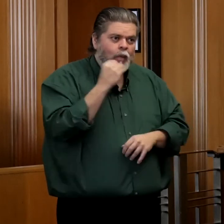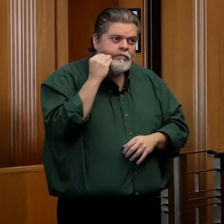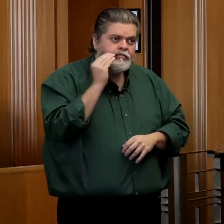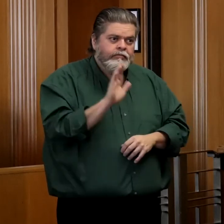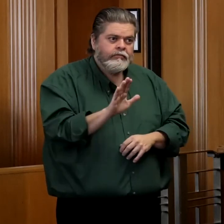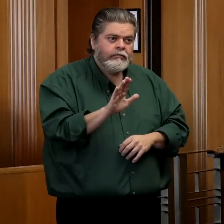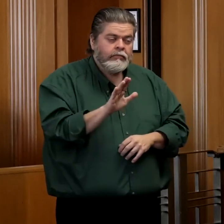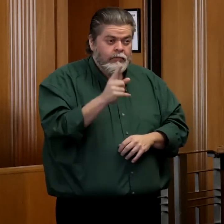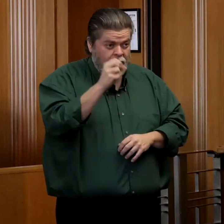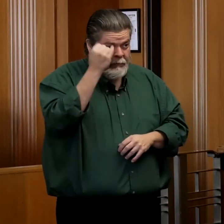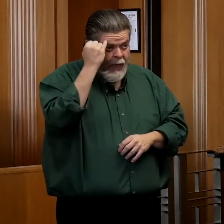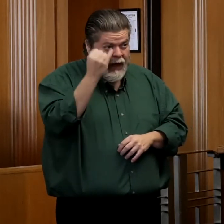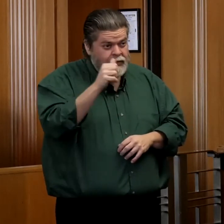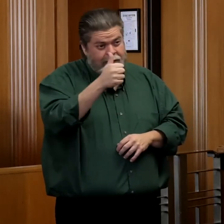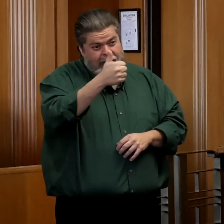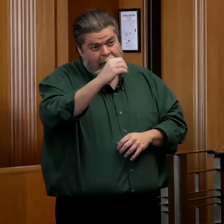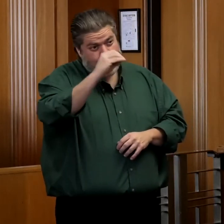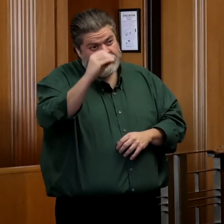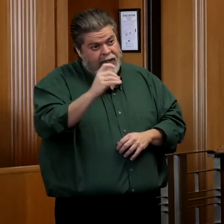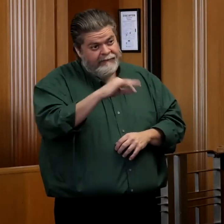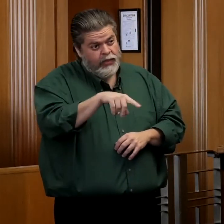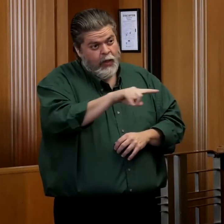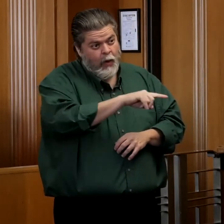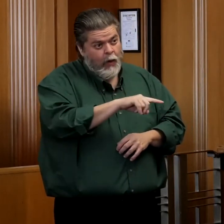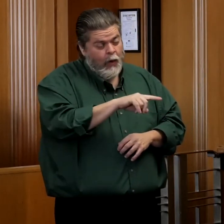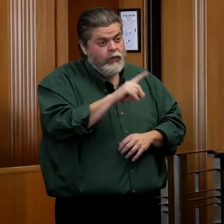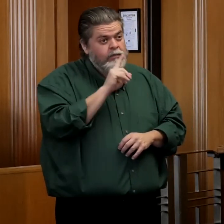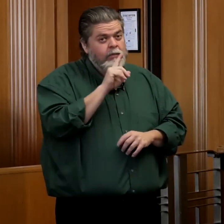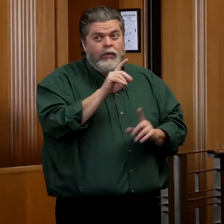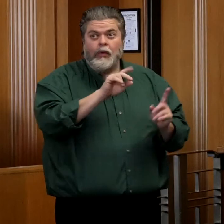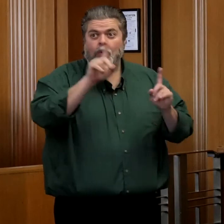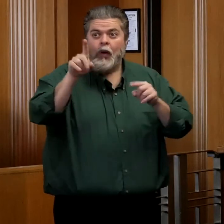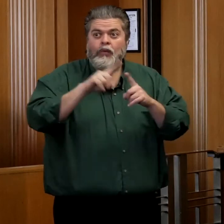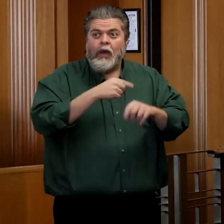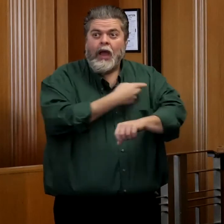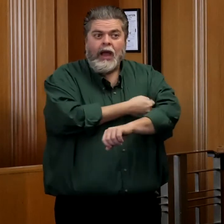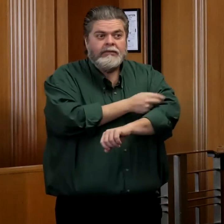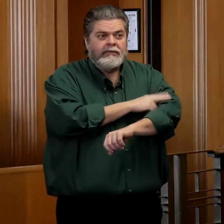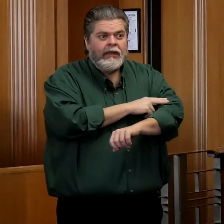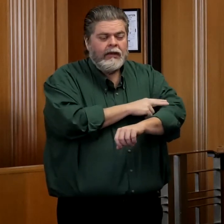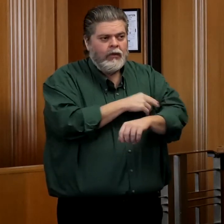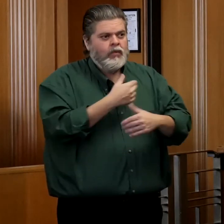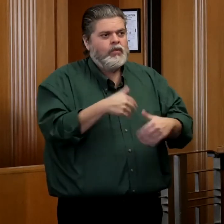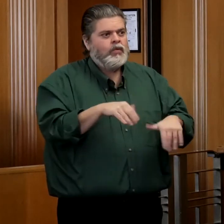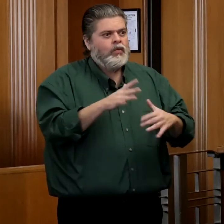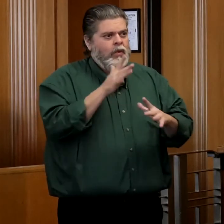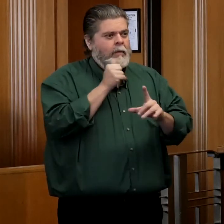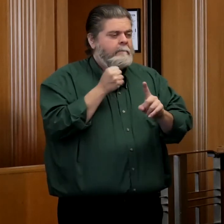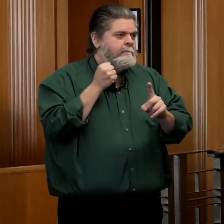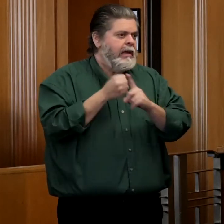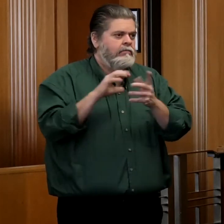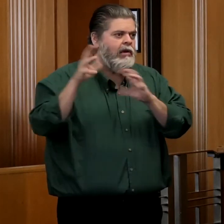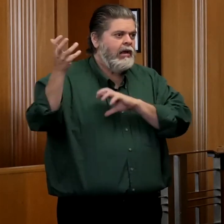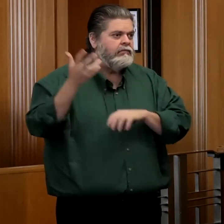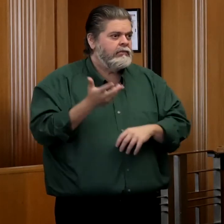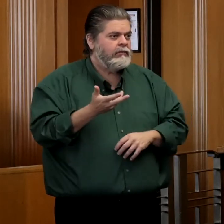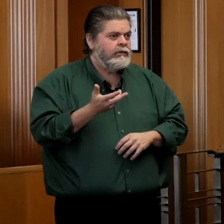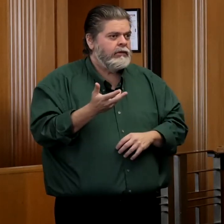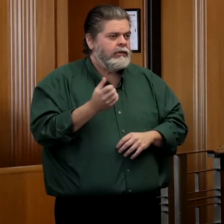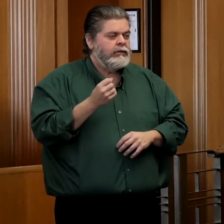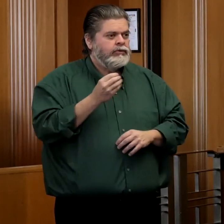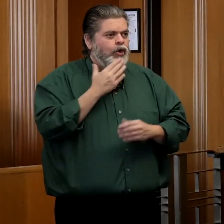Imagine if even 10% of those folks needed to be in our hospital. What a different outlook we could have. So,